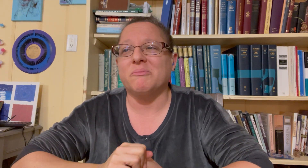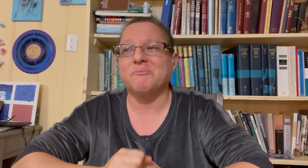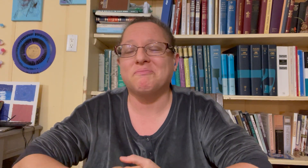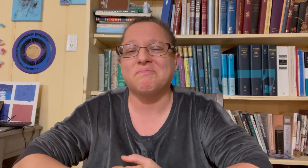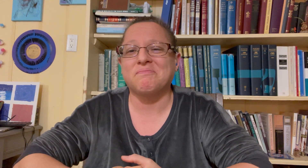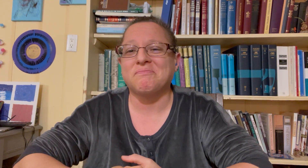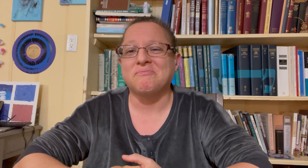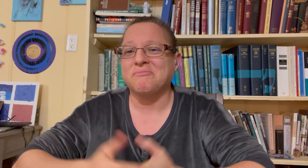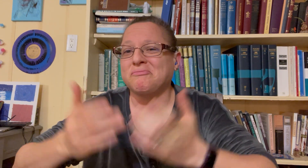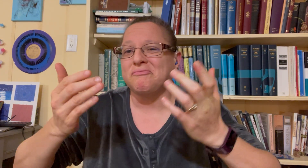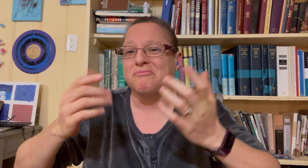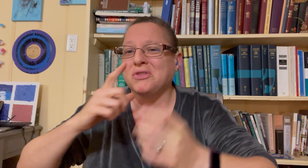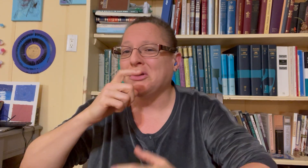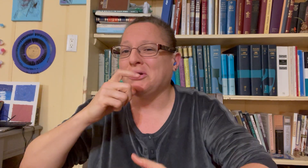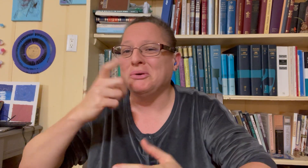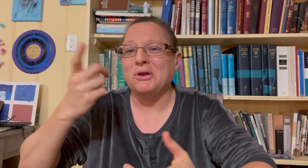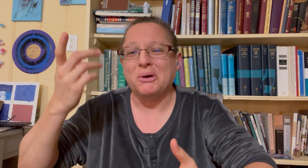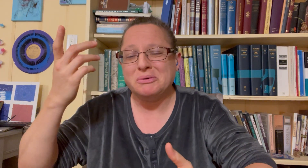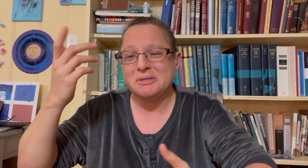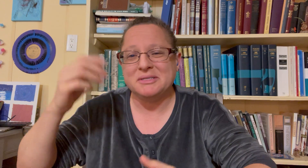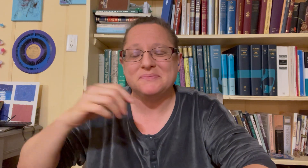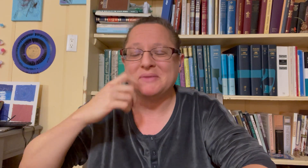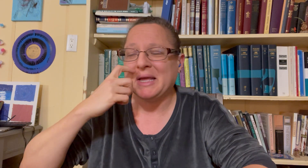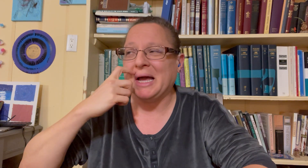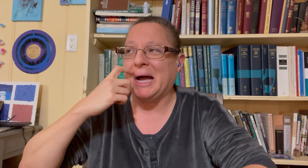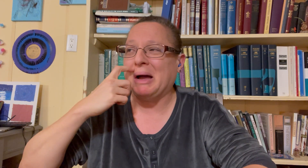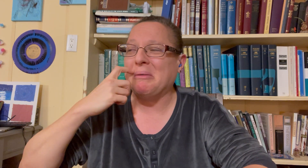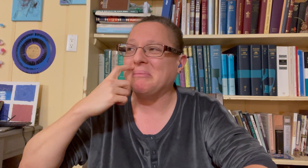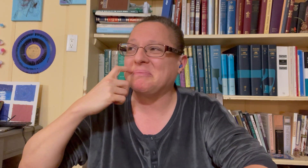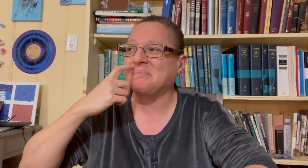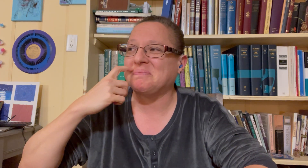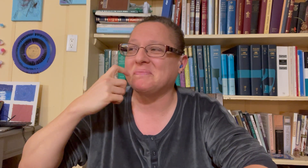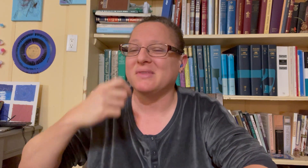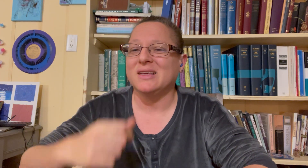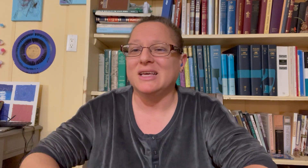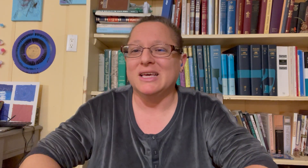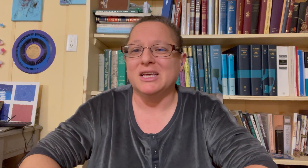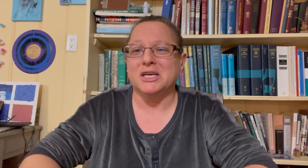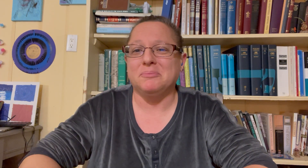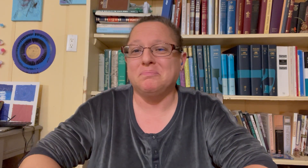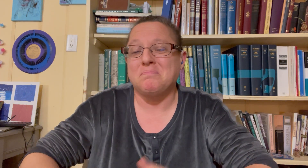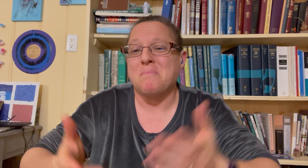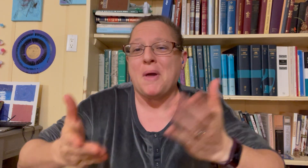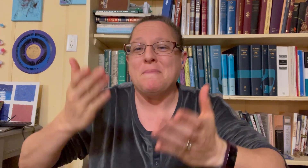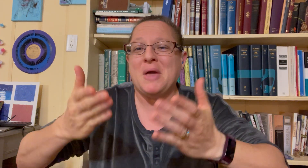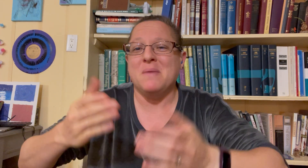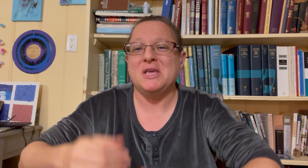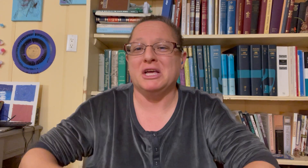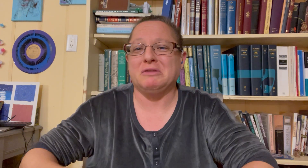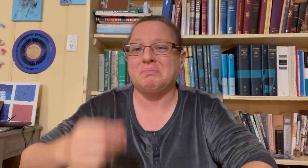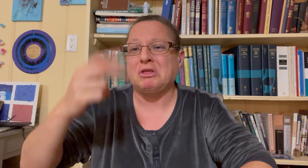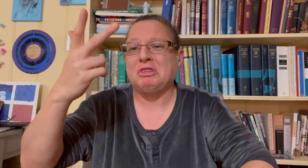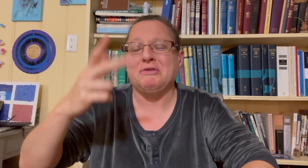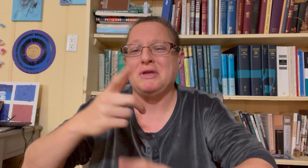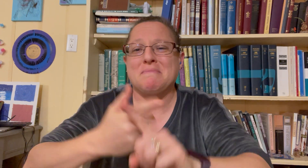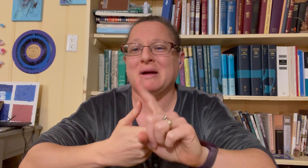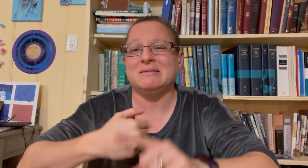who knows um it maybe in three months